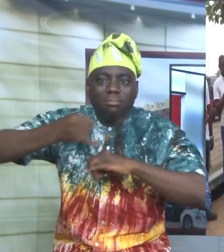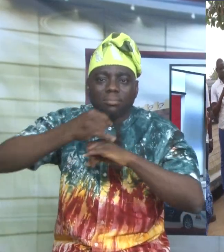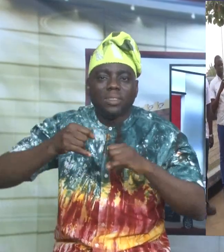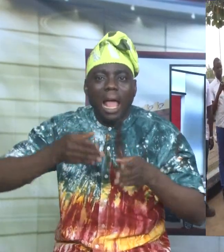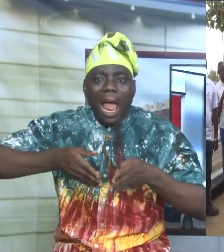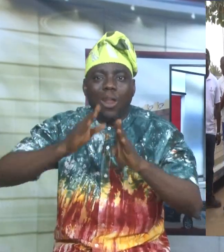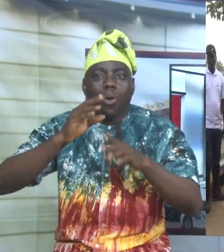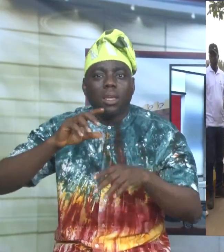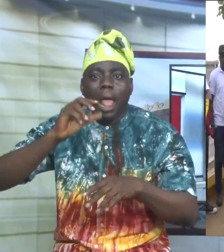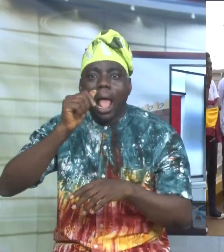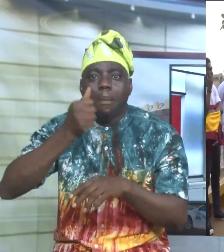-Shagamu Expressway.